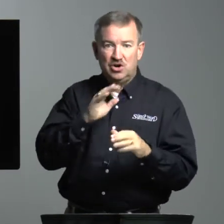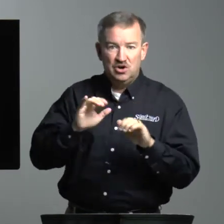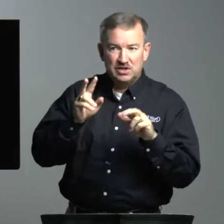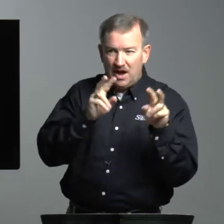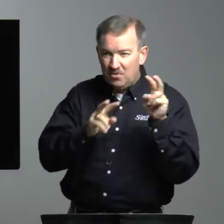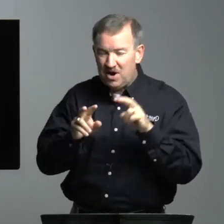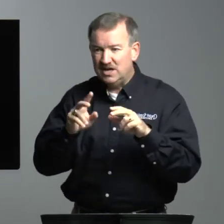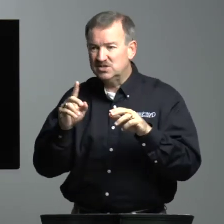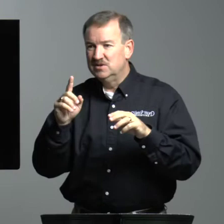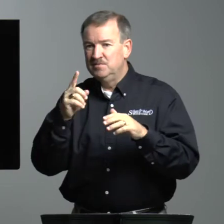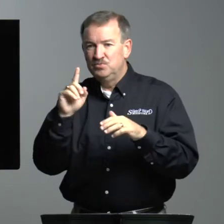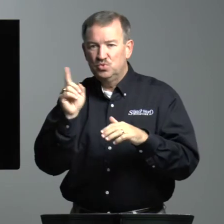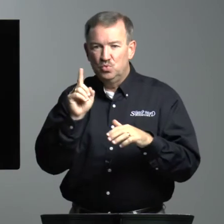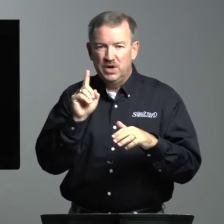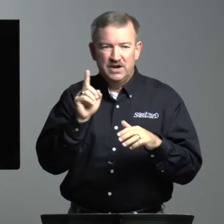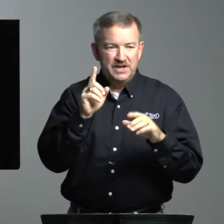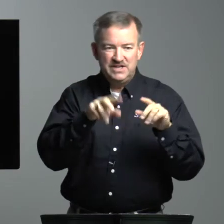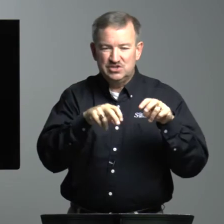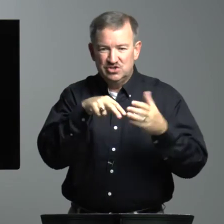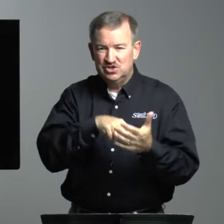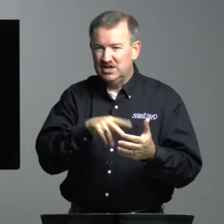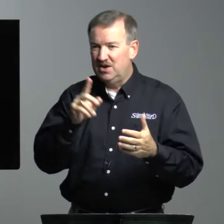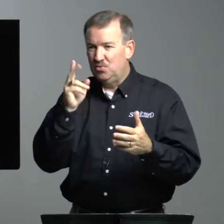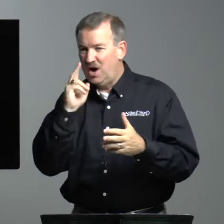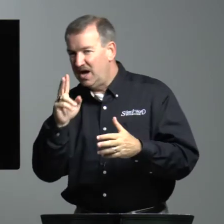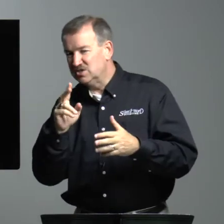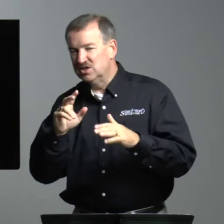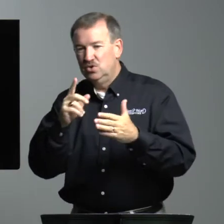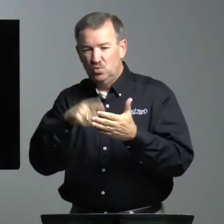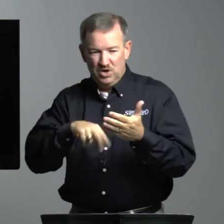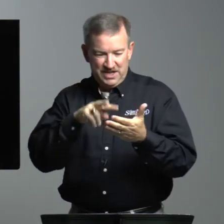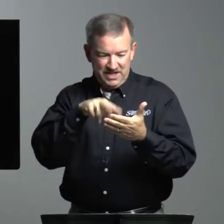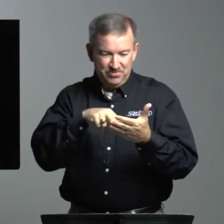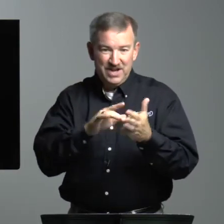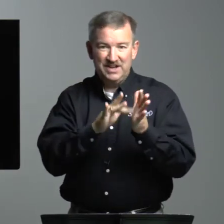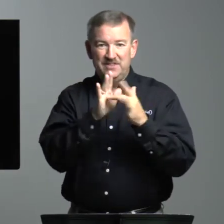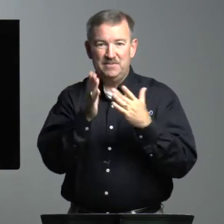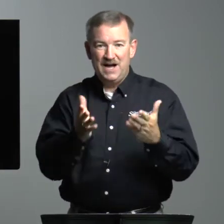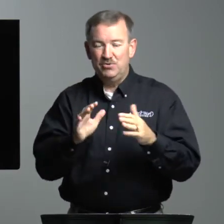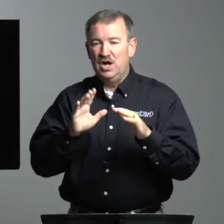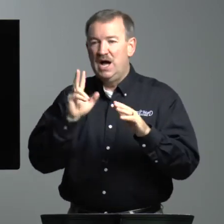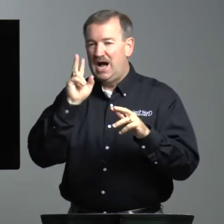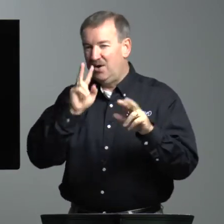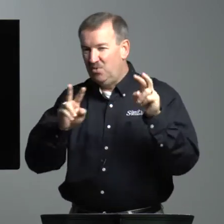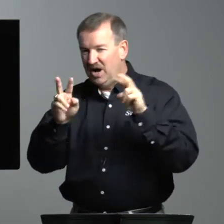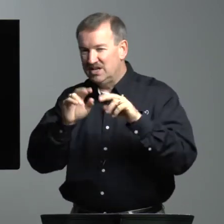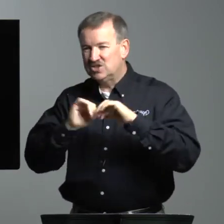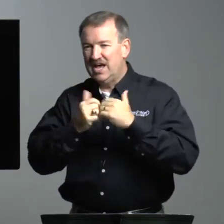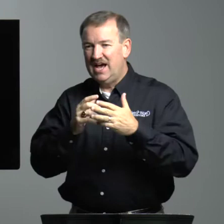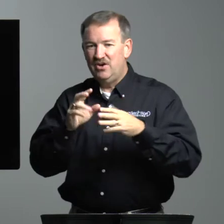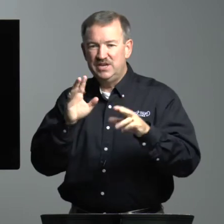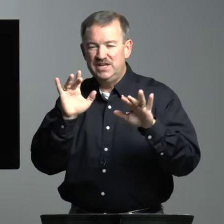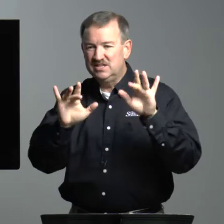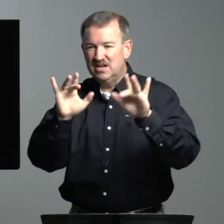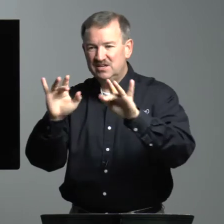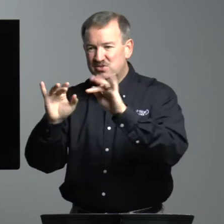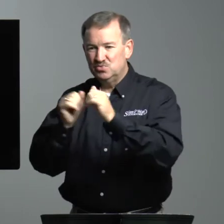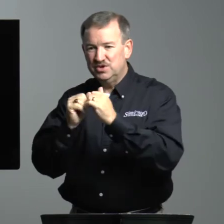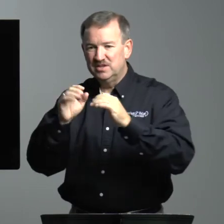talked. I watched where he stood. I watched what he read in the Bible. I watched how he touched with